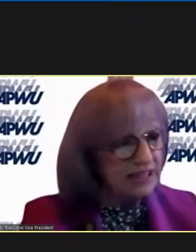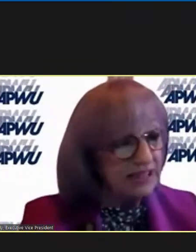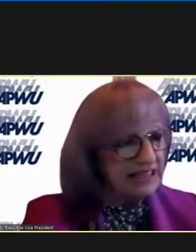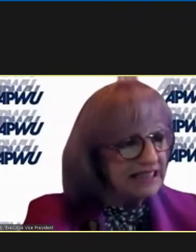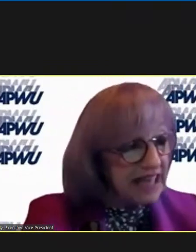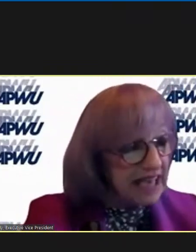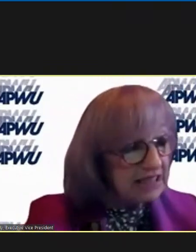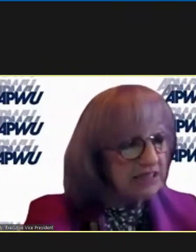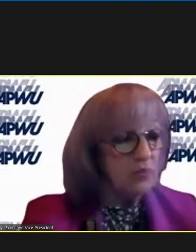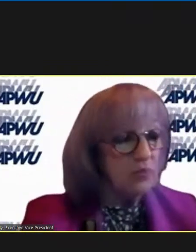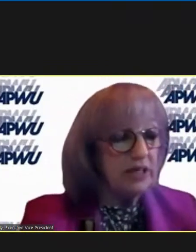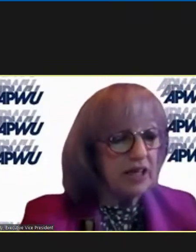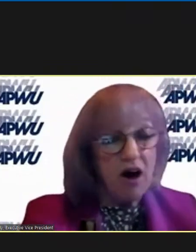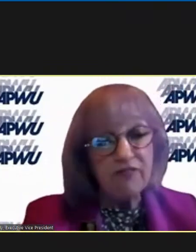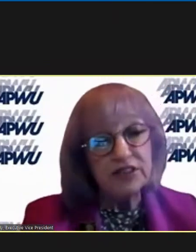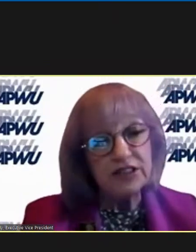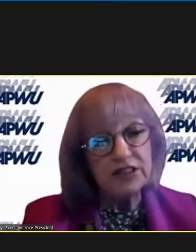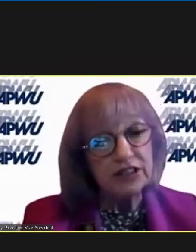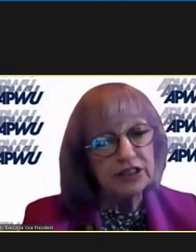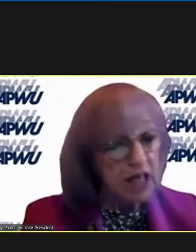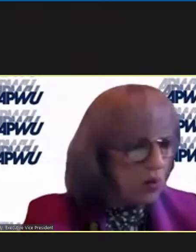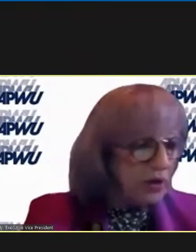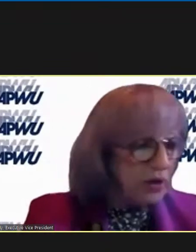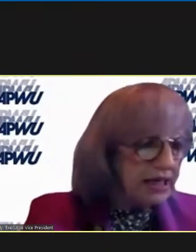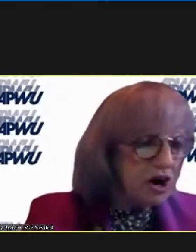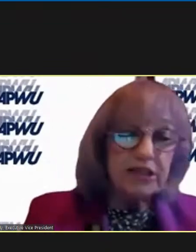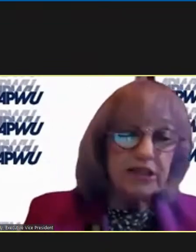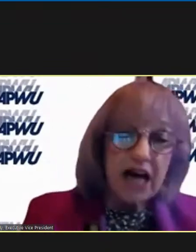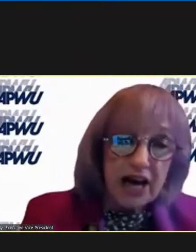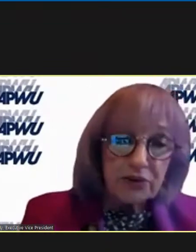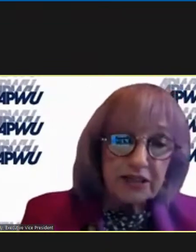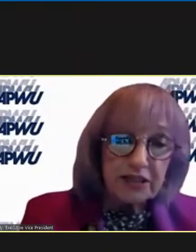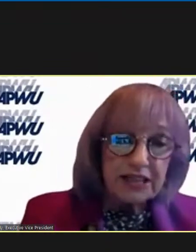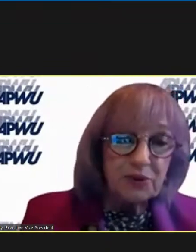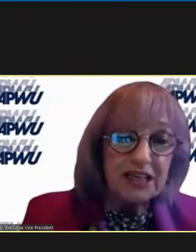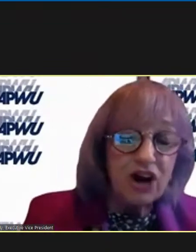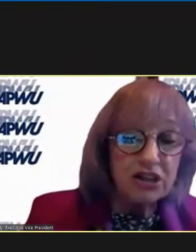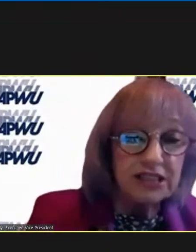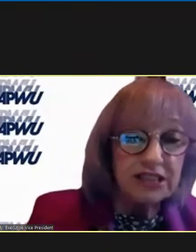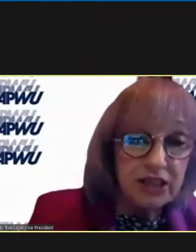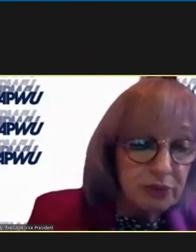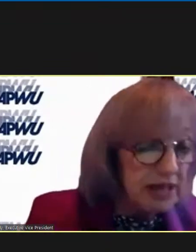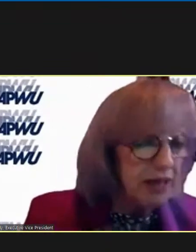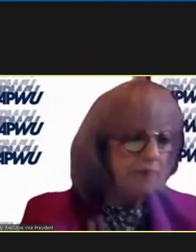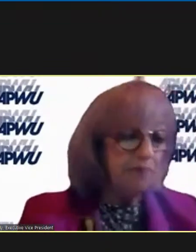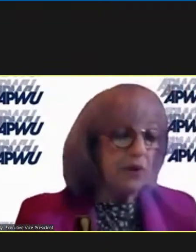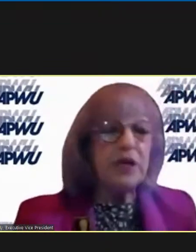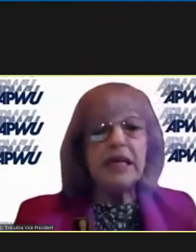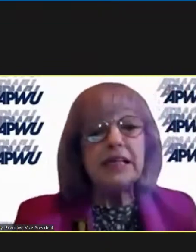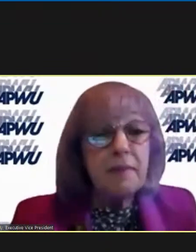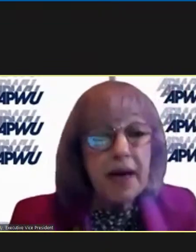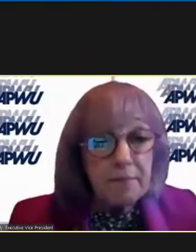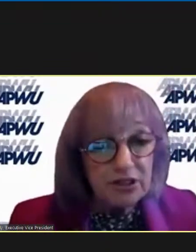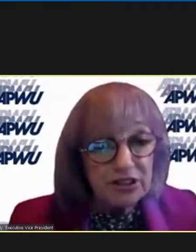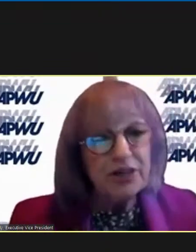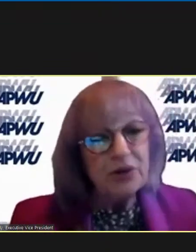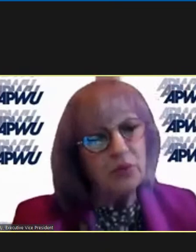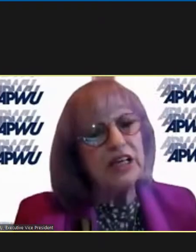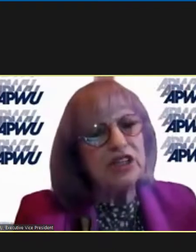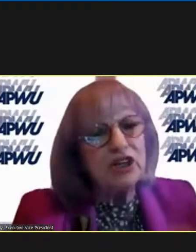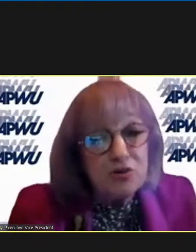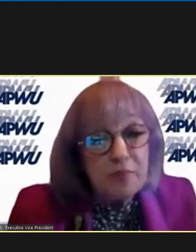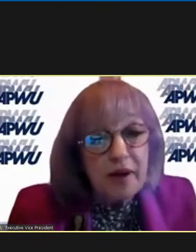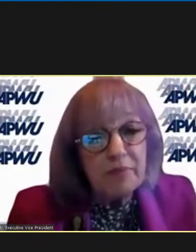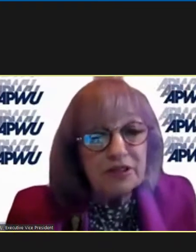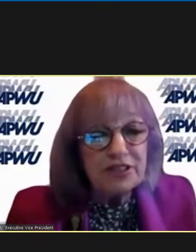locals we need the state we need the officers we need our retirees we need our auxiliary we need the members